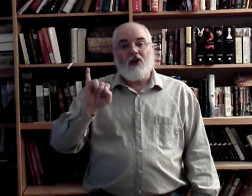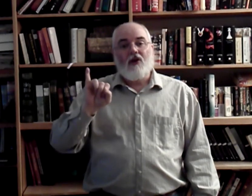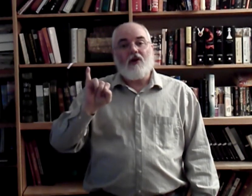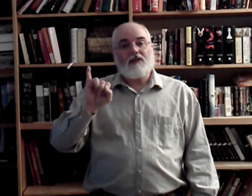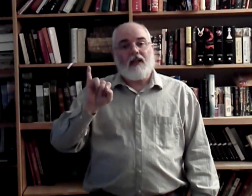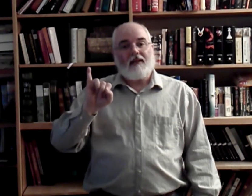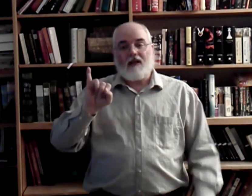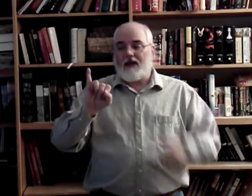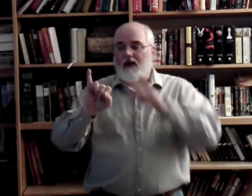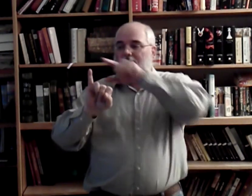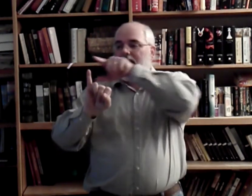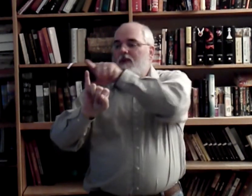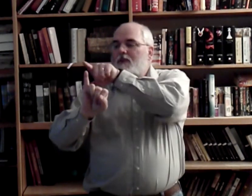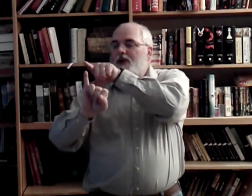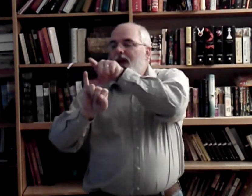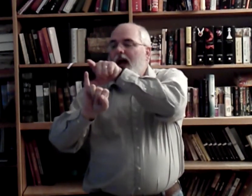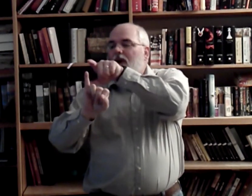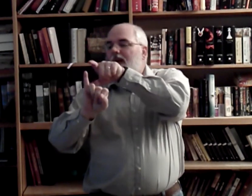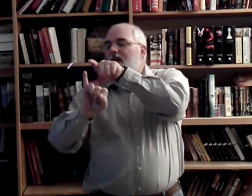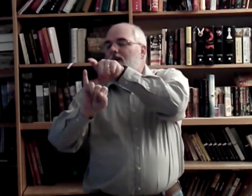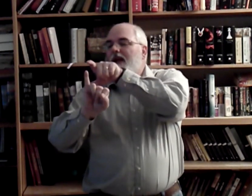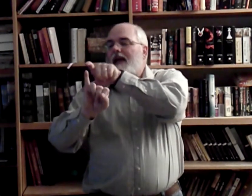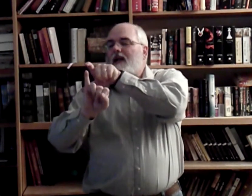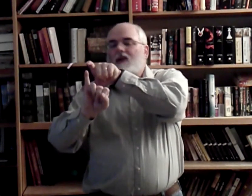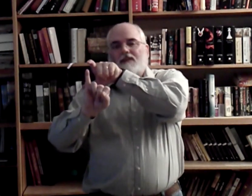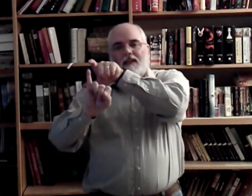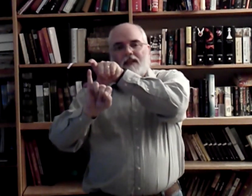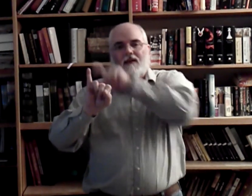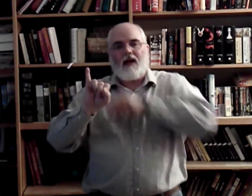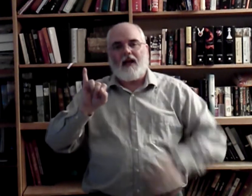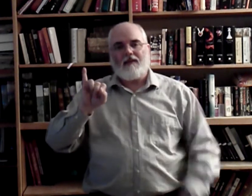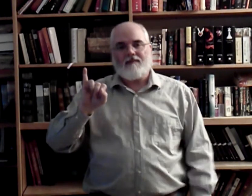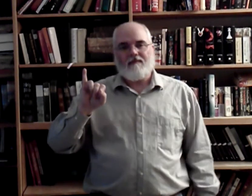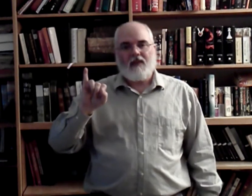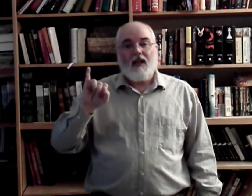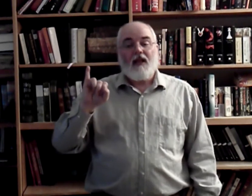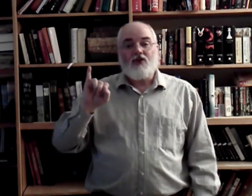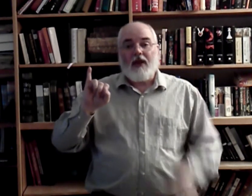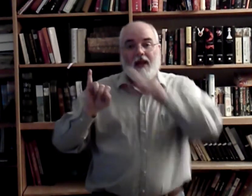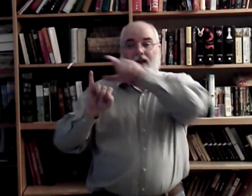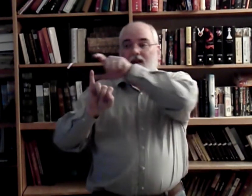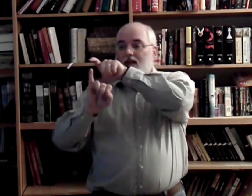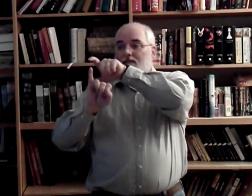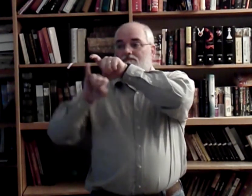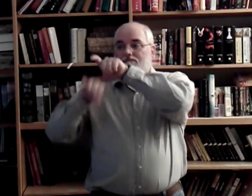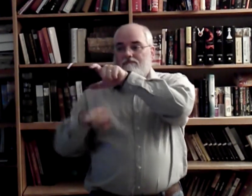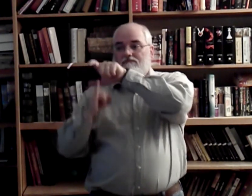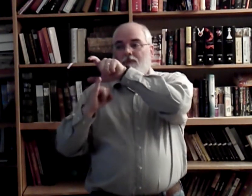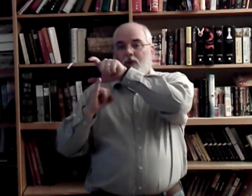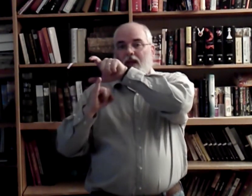Looks like the letter I. If you put a dot right here, it kind of looks like the letter I. J. Okay?